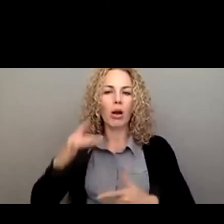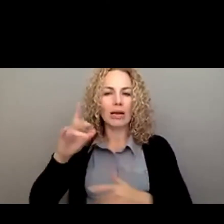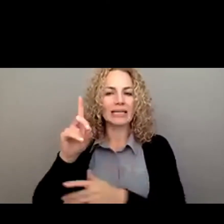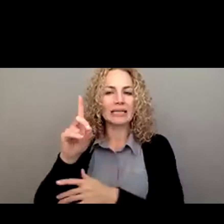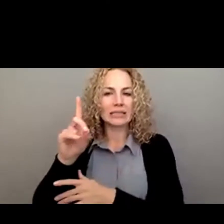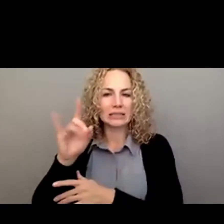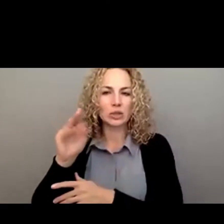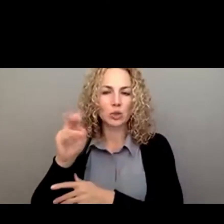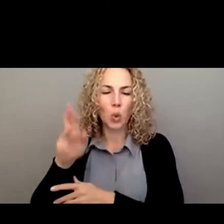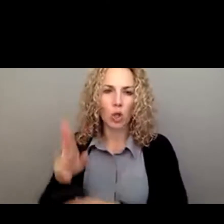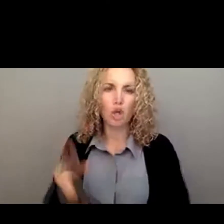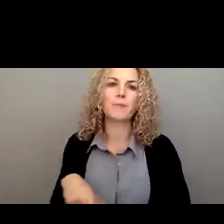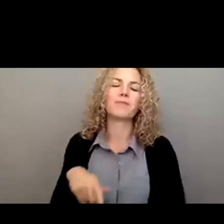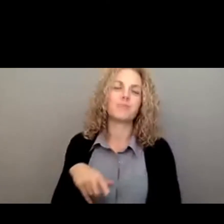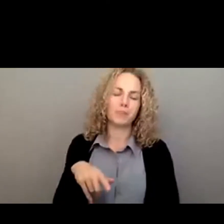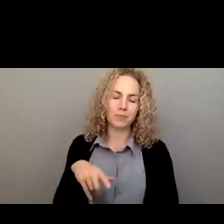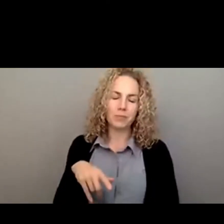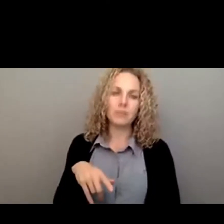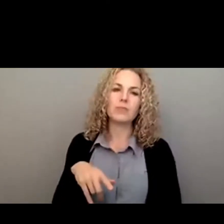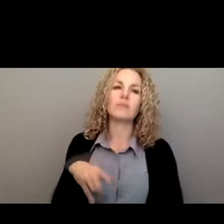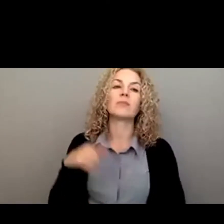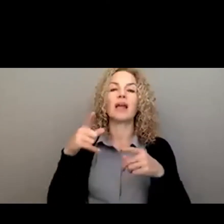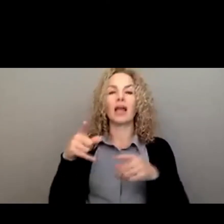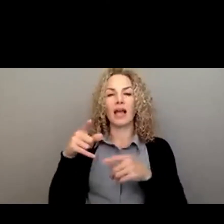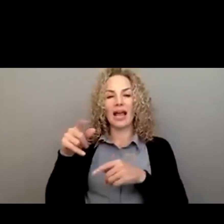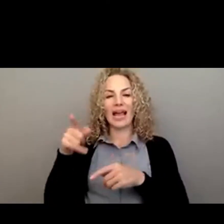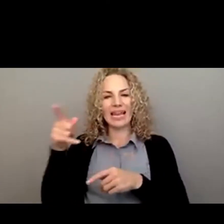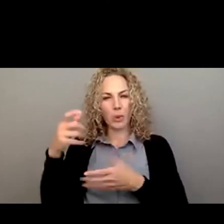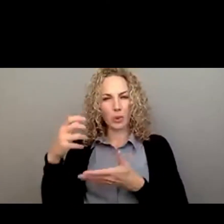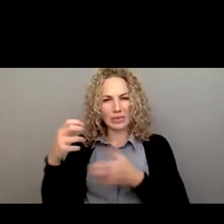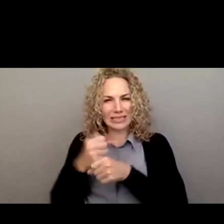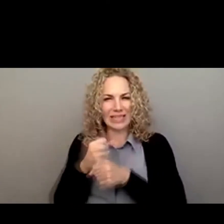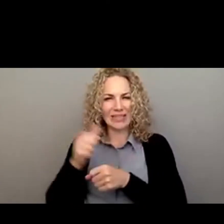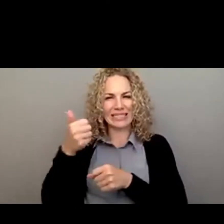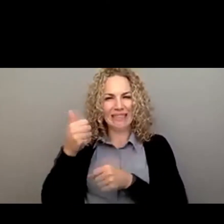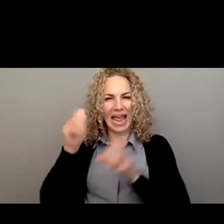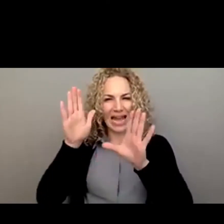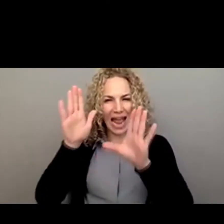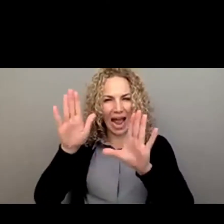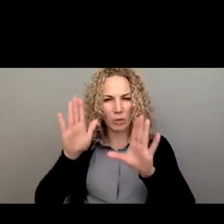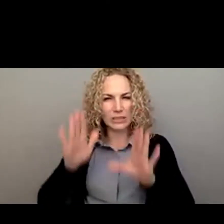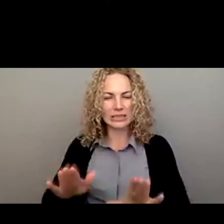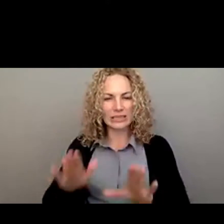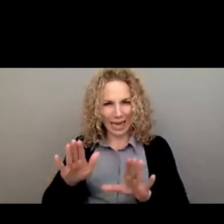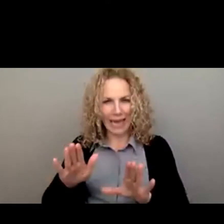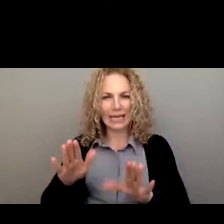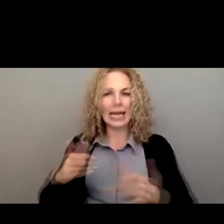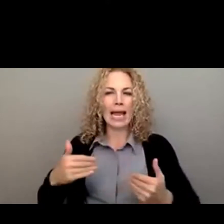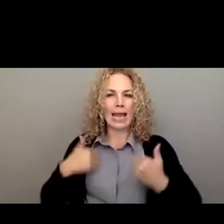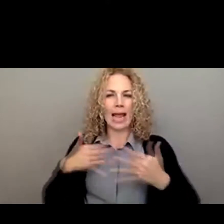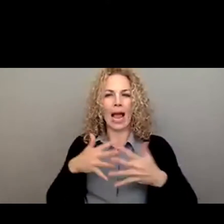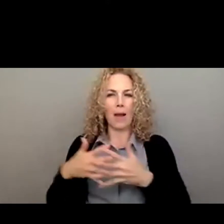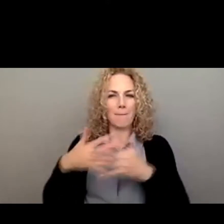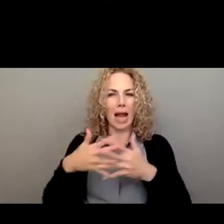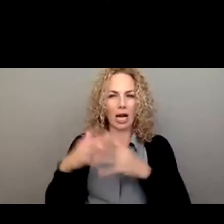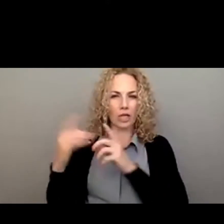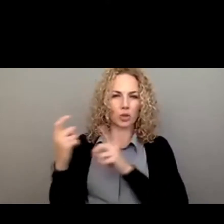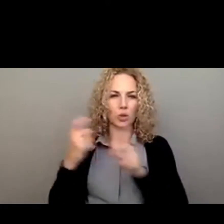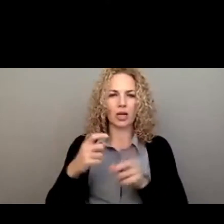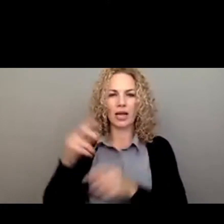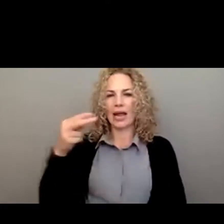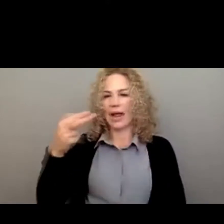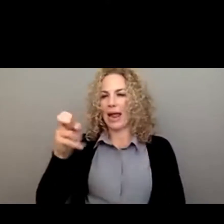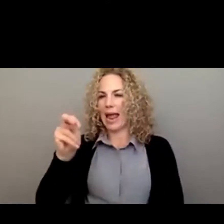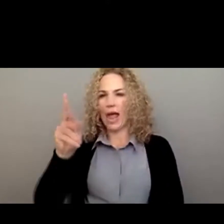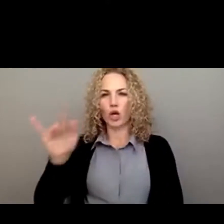the 10 Outstanding Young Americans Award from the U.S. Junior Chamber of Commerce, the Henry Viscardi